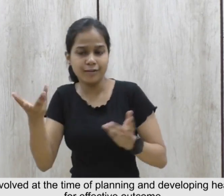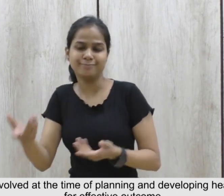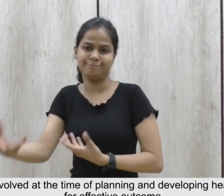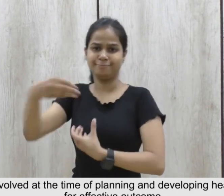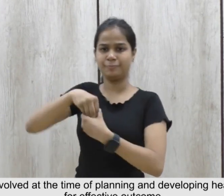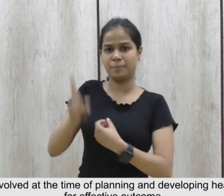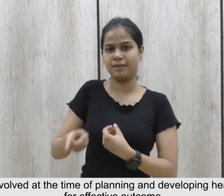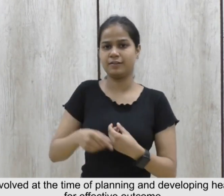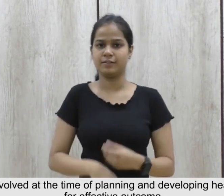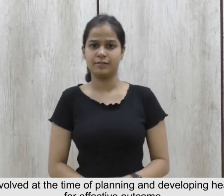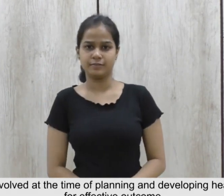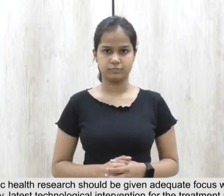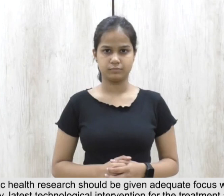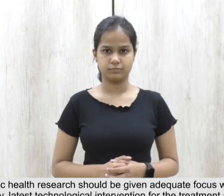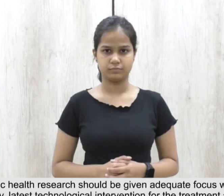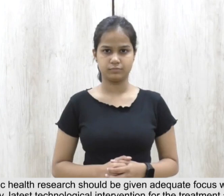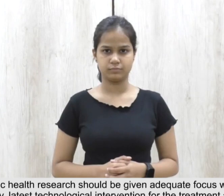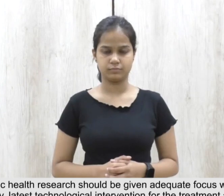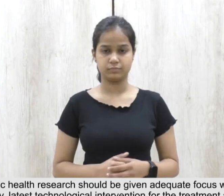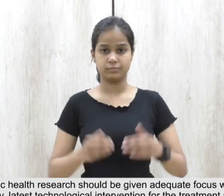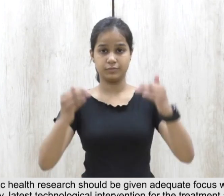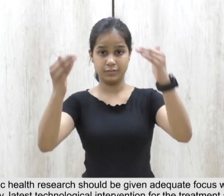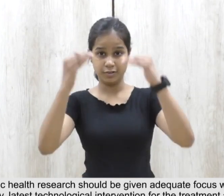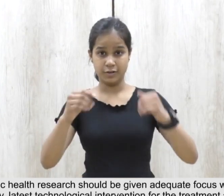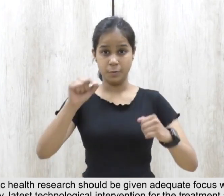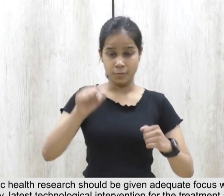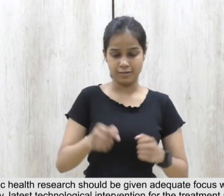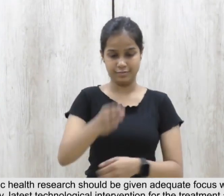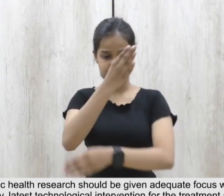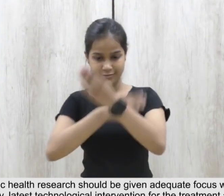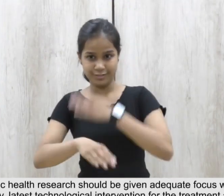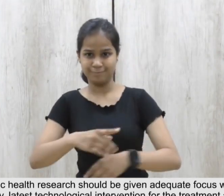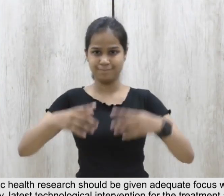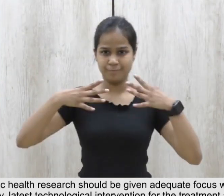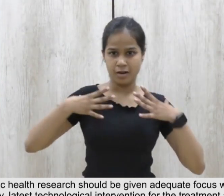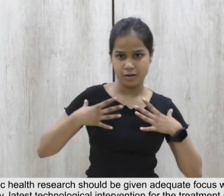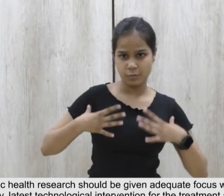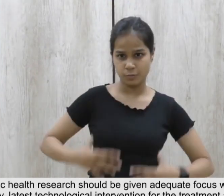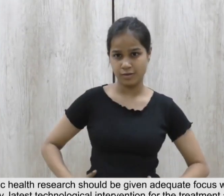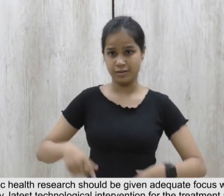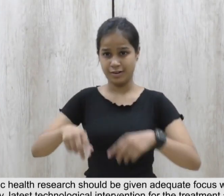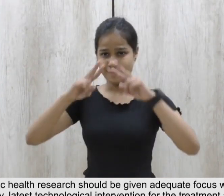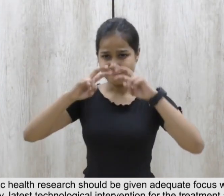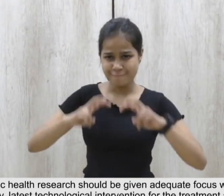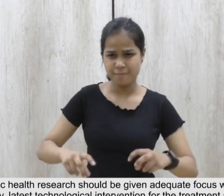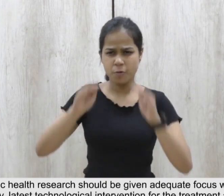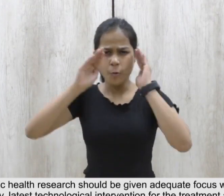Disability-specific health research should be given adequate focus with an objective of prevention of disability,